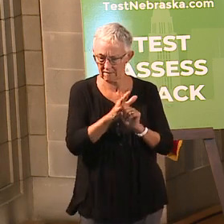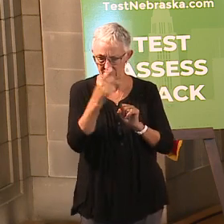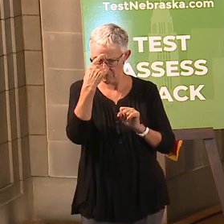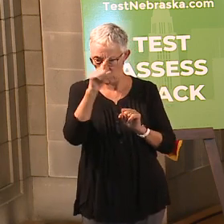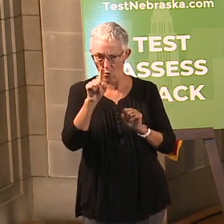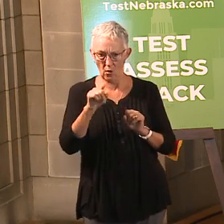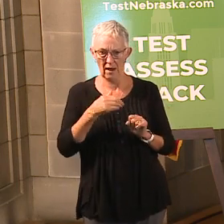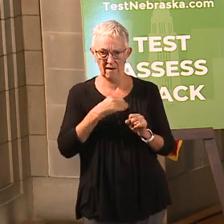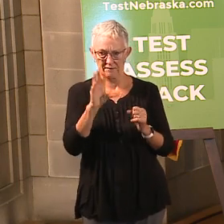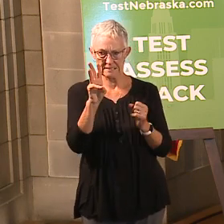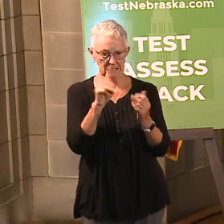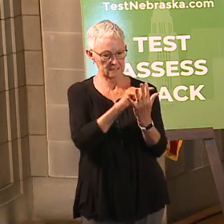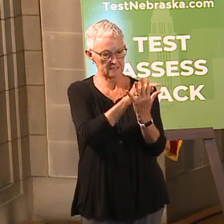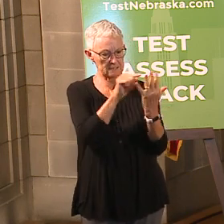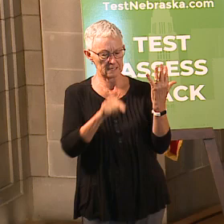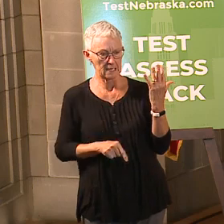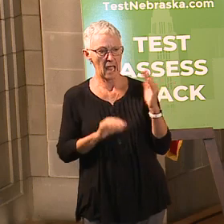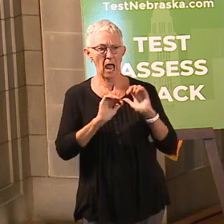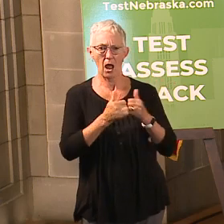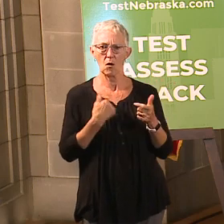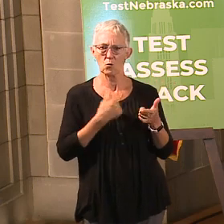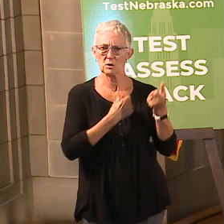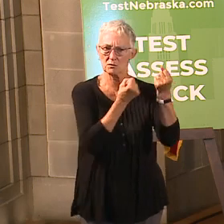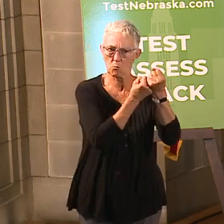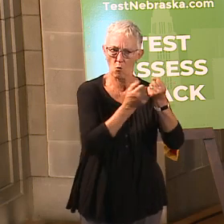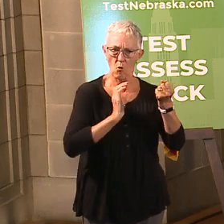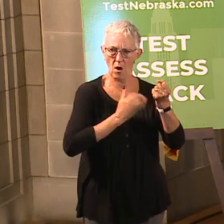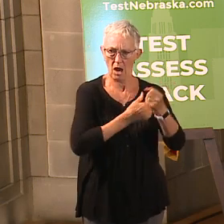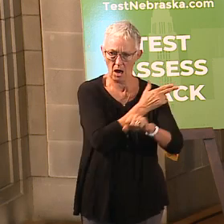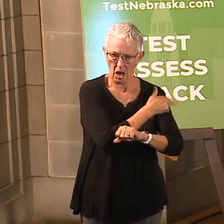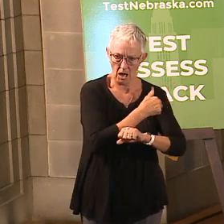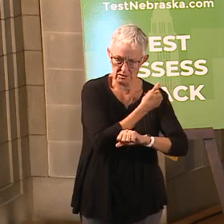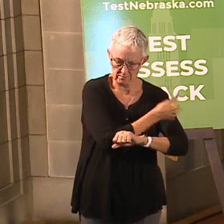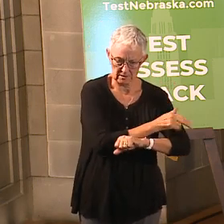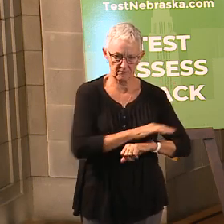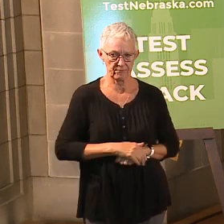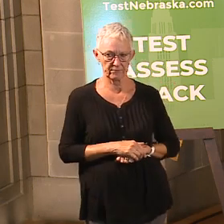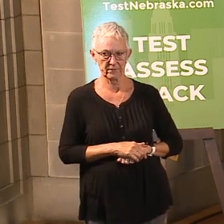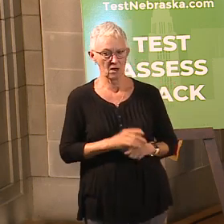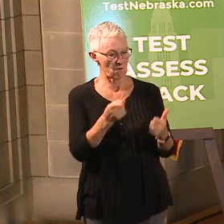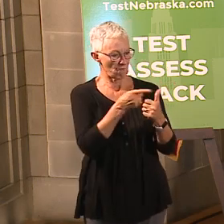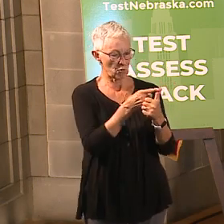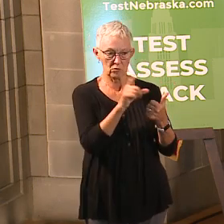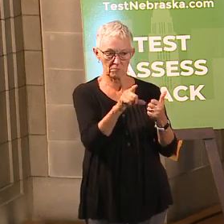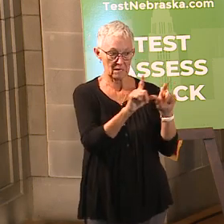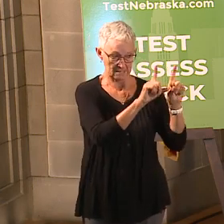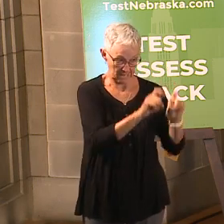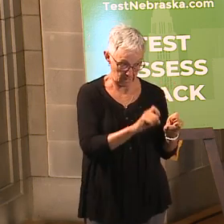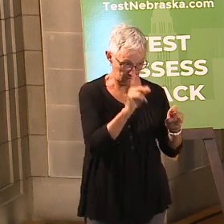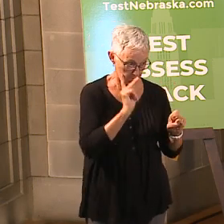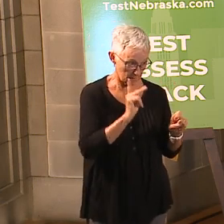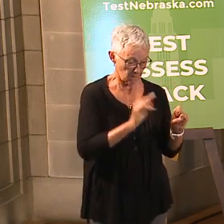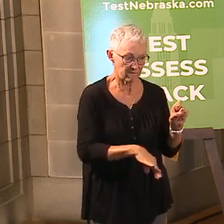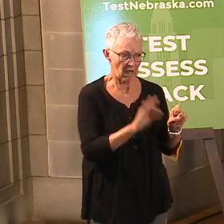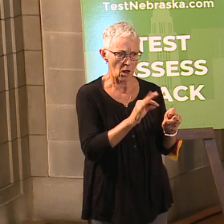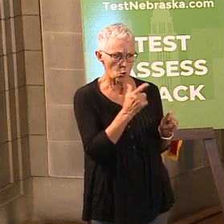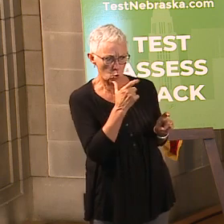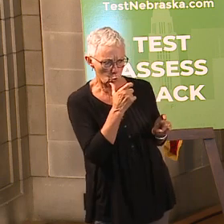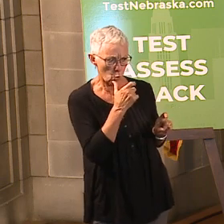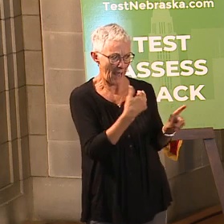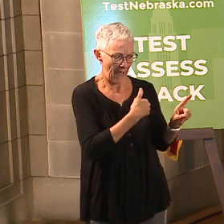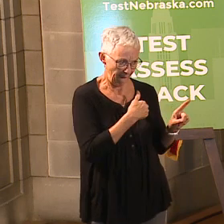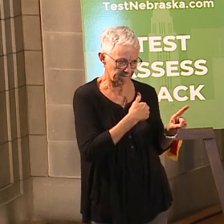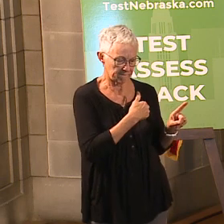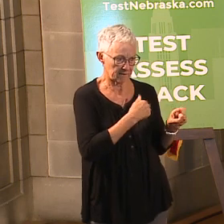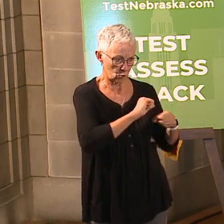hospital system. So, again, just to cover those quickly, there's the testing to find out who is positive. And then, of course,